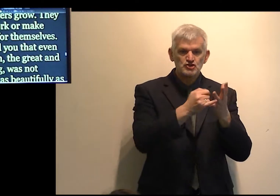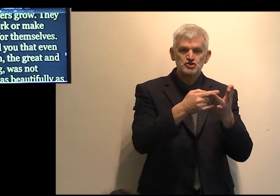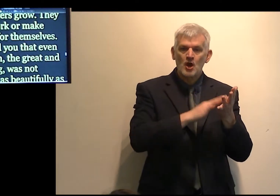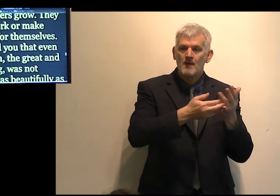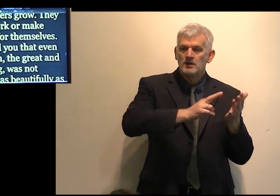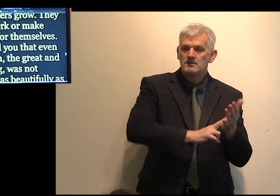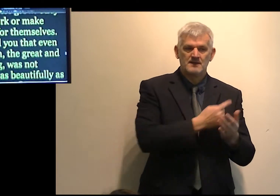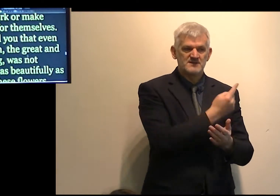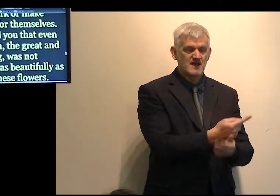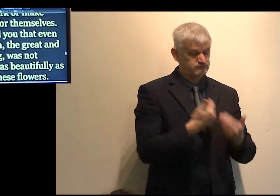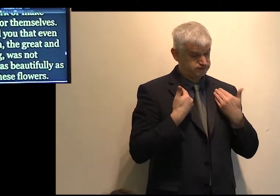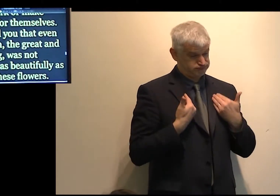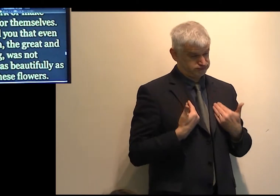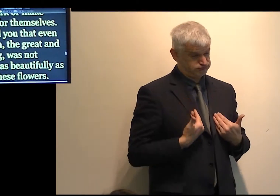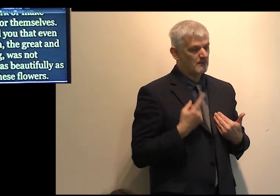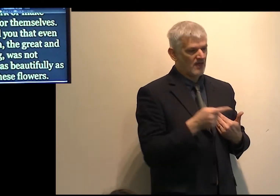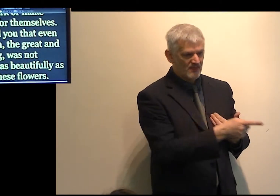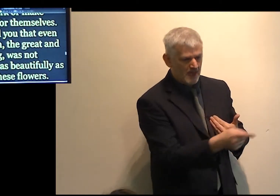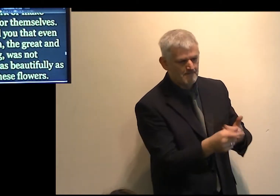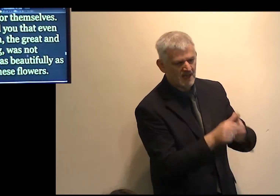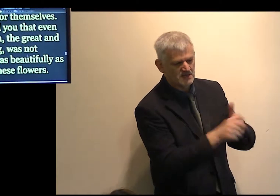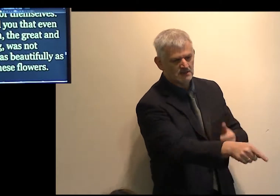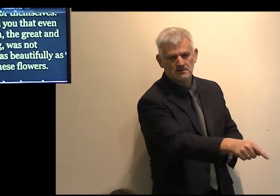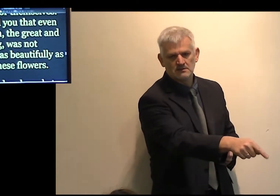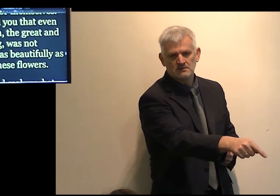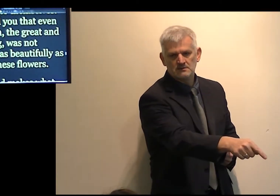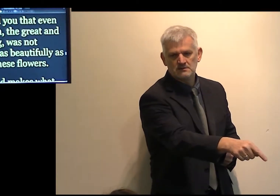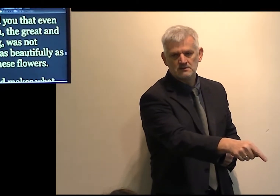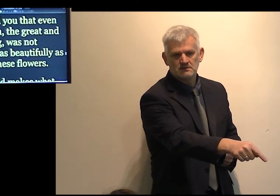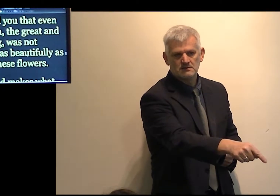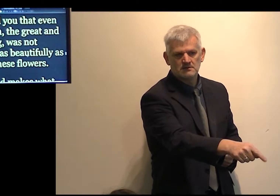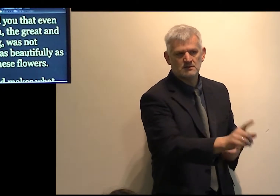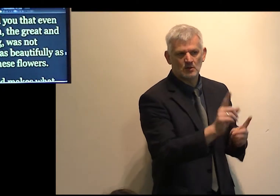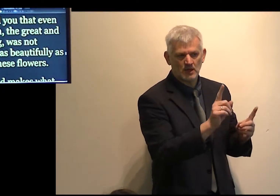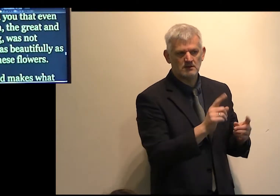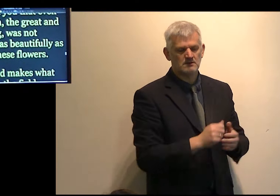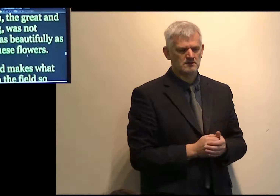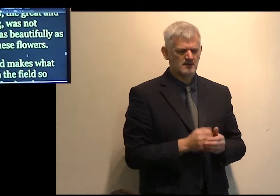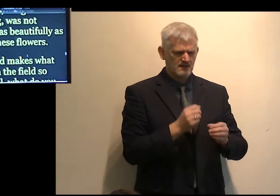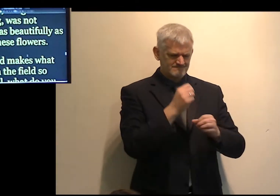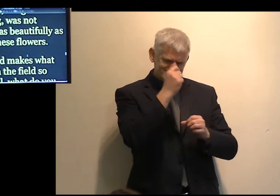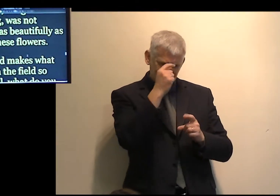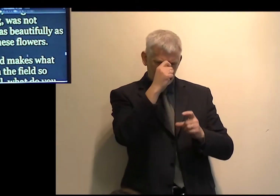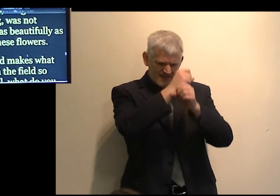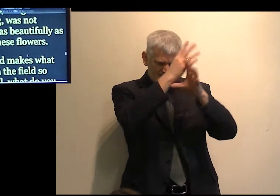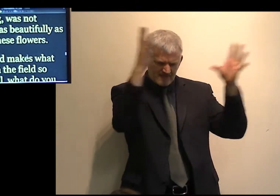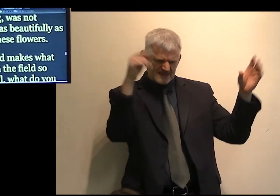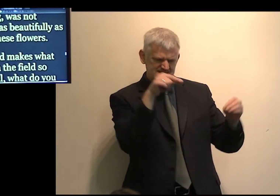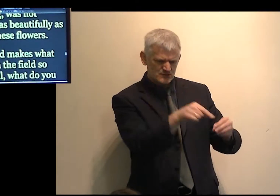arrayed like one of these. If then God so clothe the grass, which is today in the